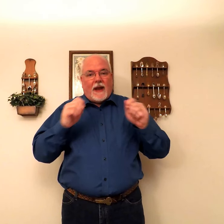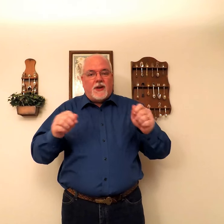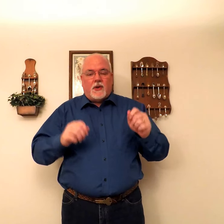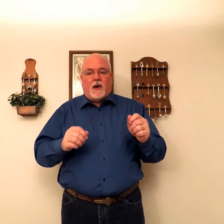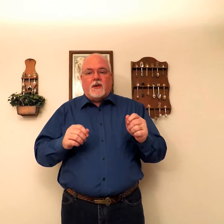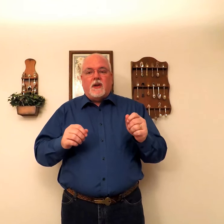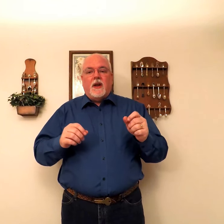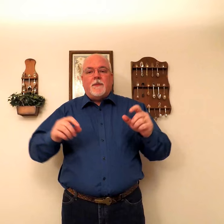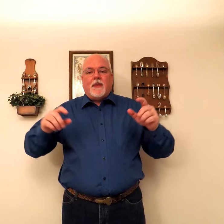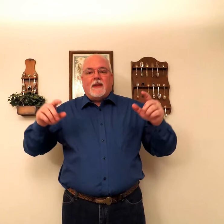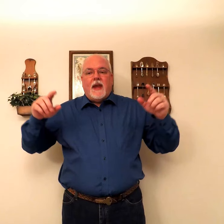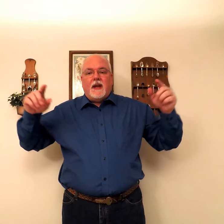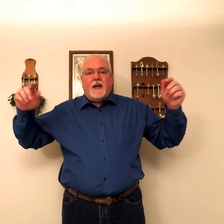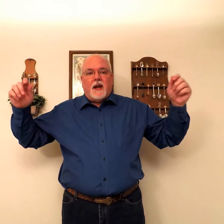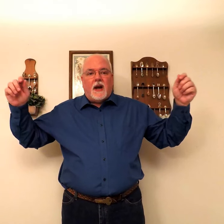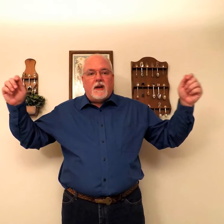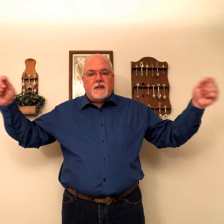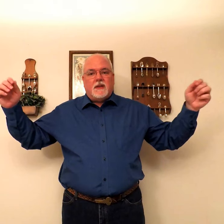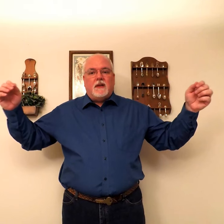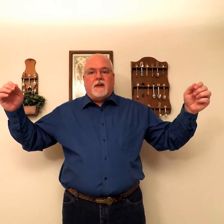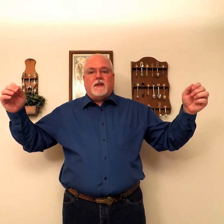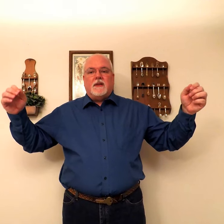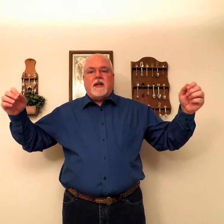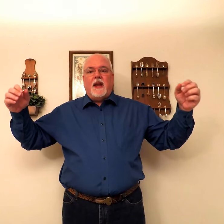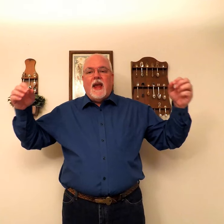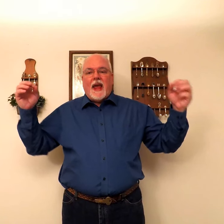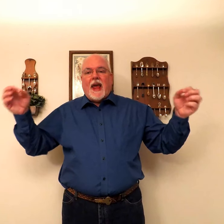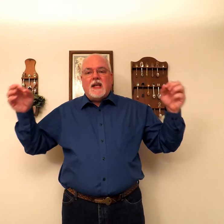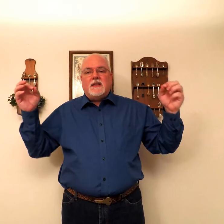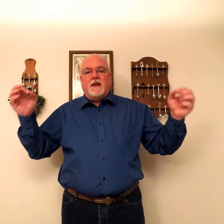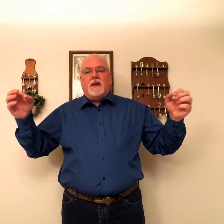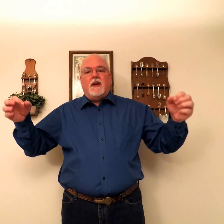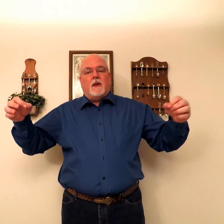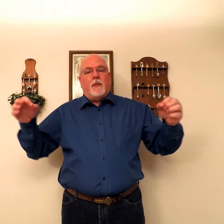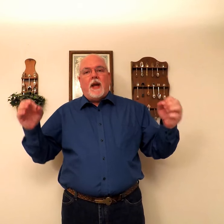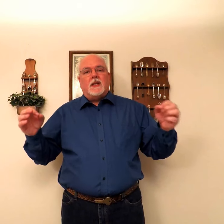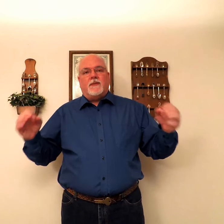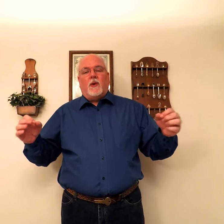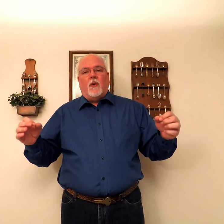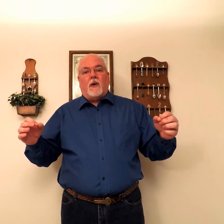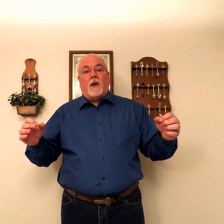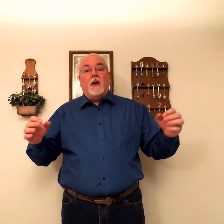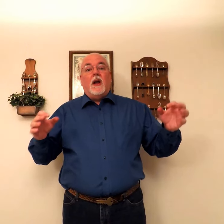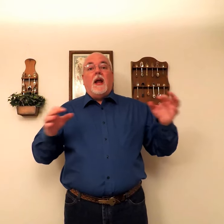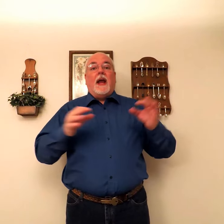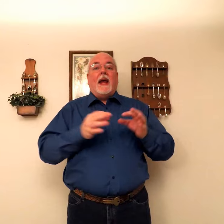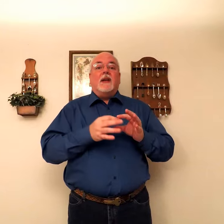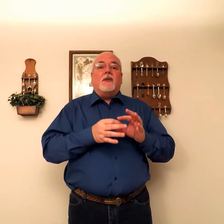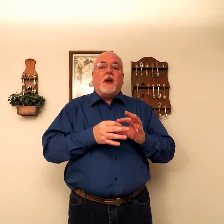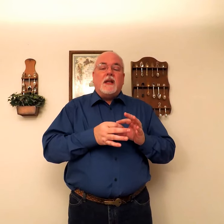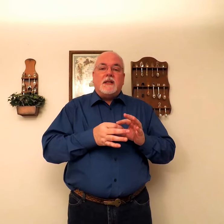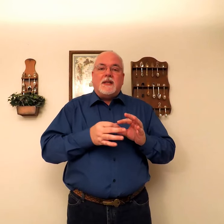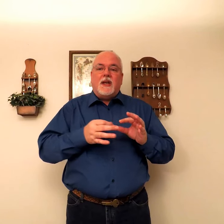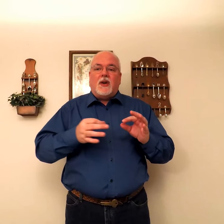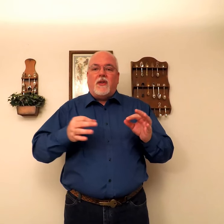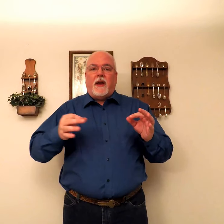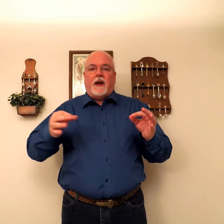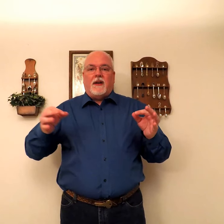flashcards. Take an entire sentence and say, as the deer pants for the water, and consider that